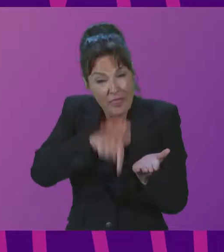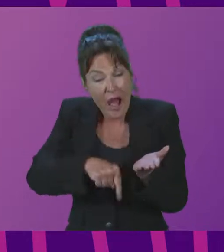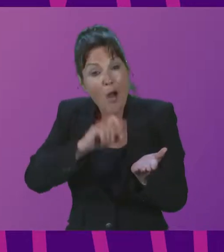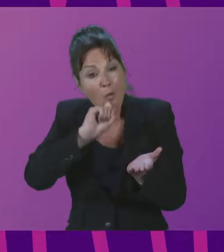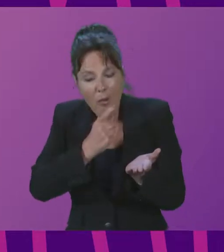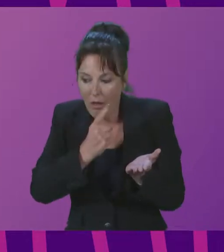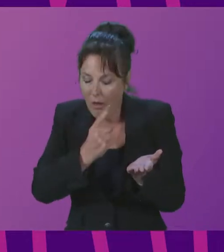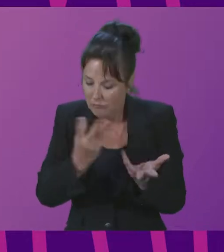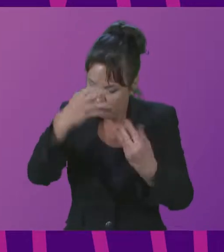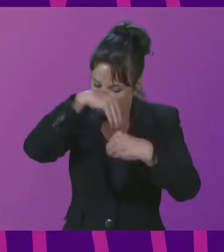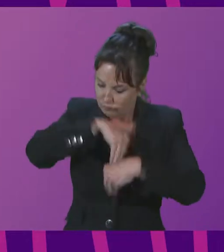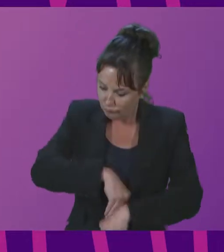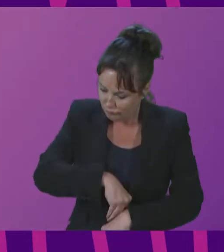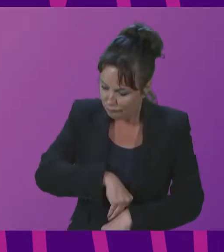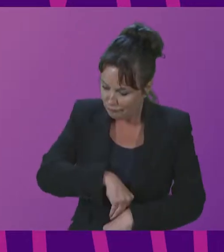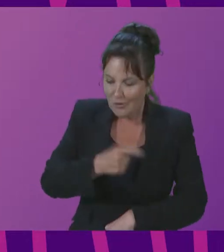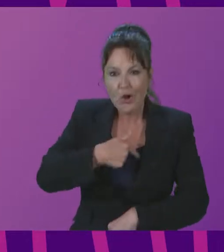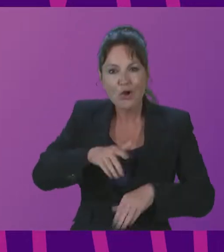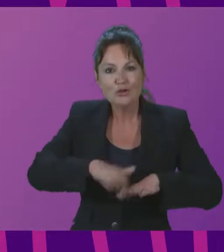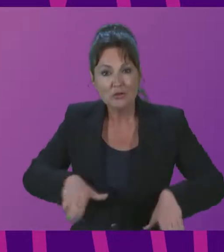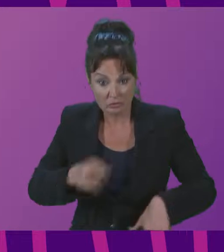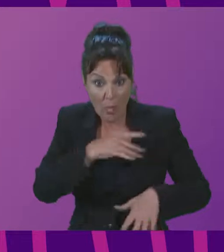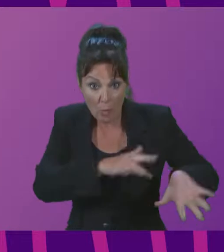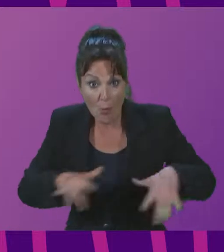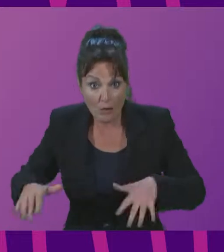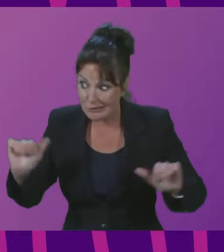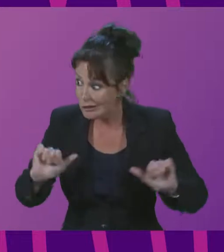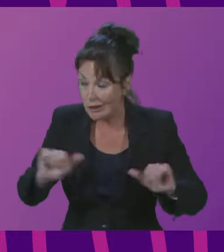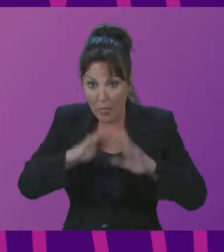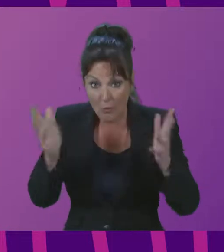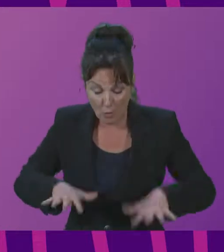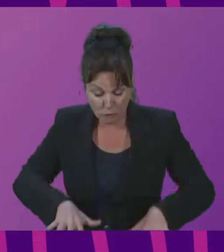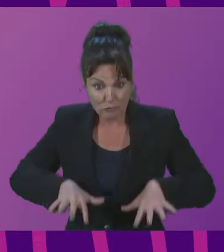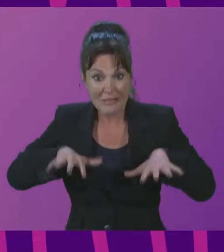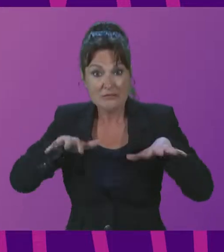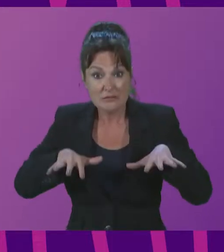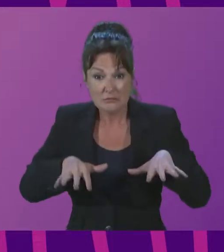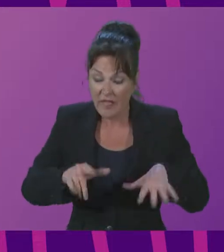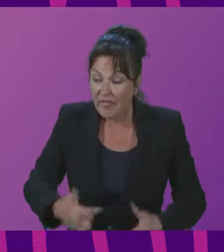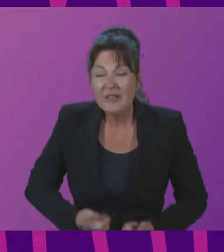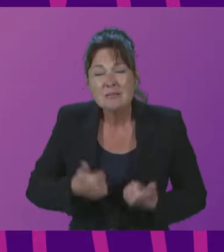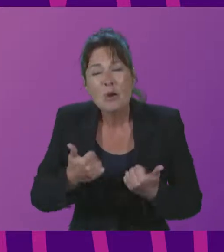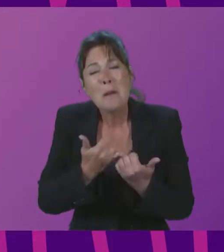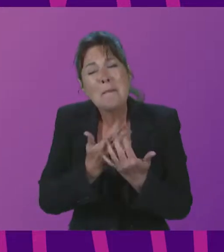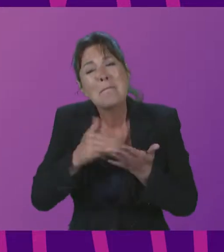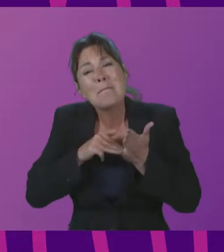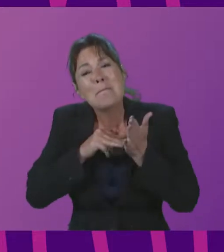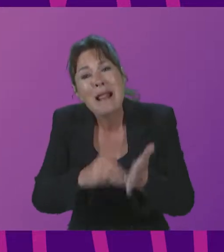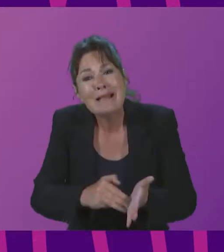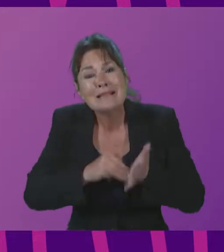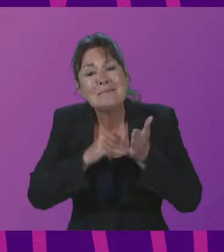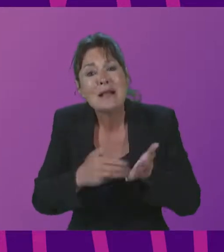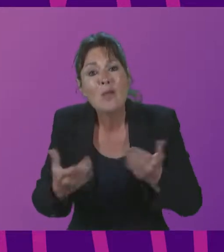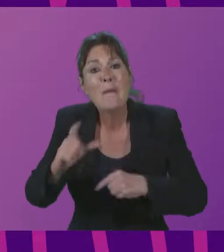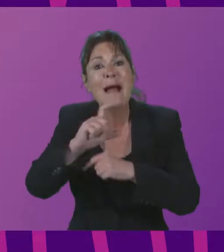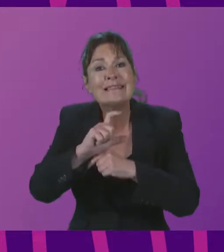children. The waters are rising. And this morning, millions in Pakistan are affected by floods